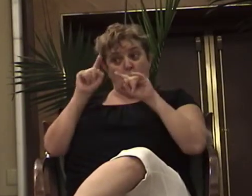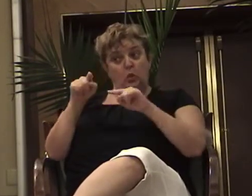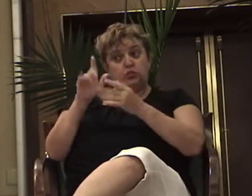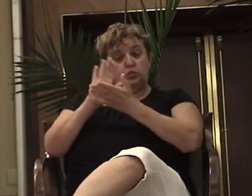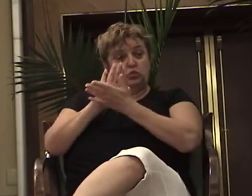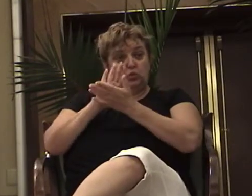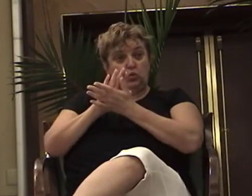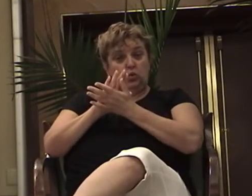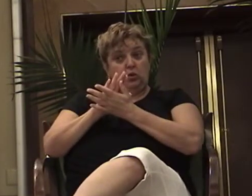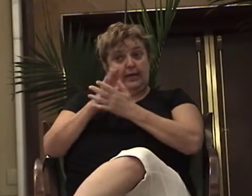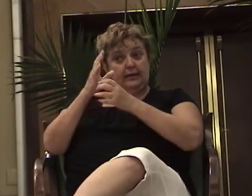cookie, don't you take one.